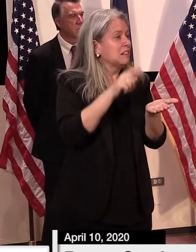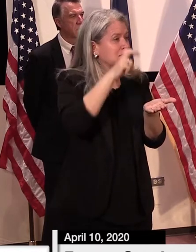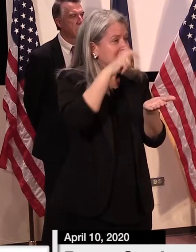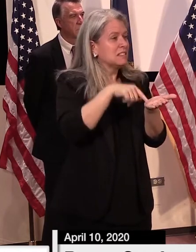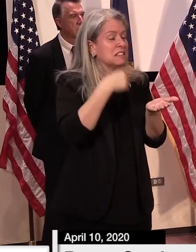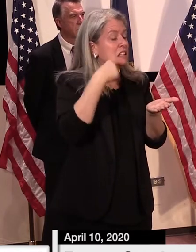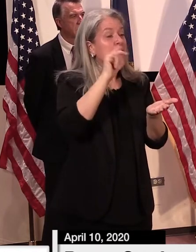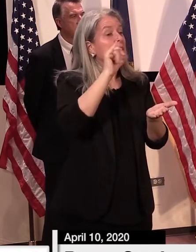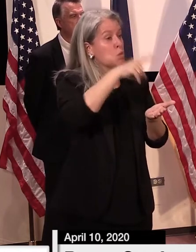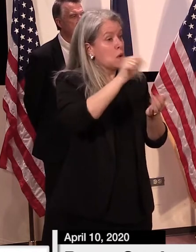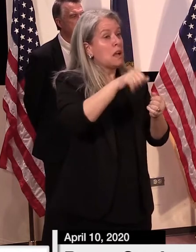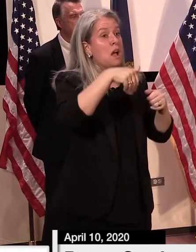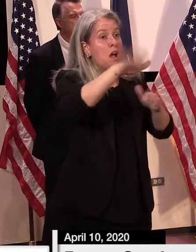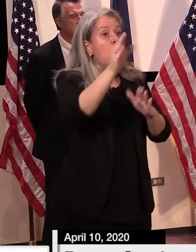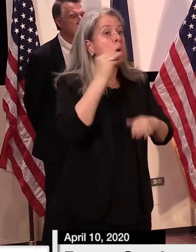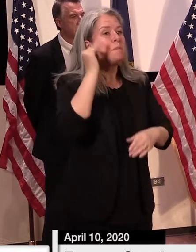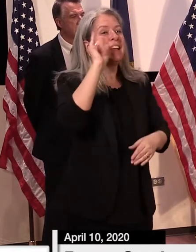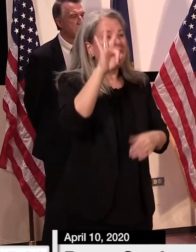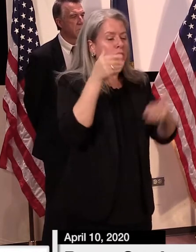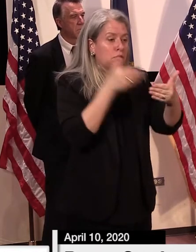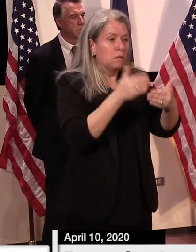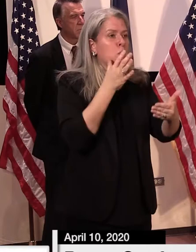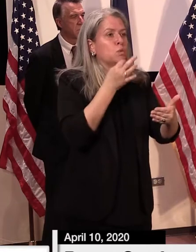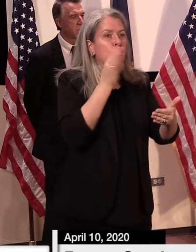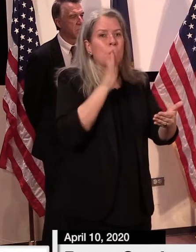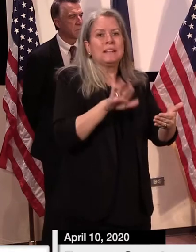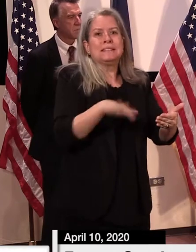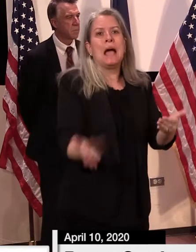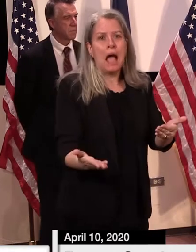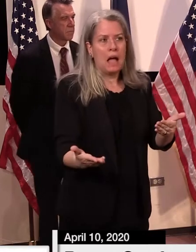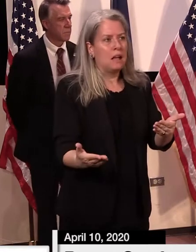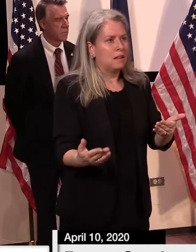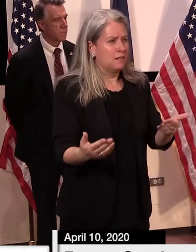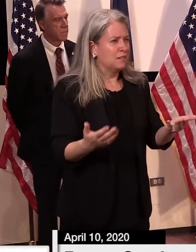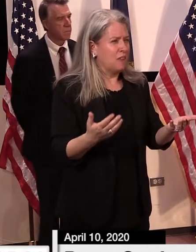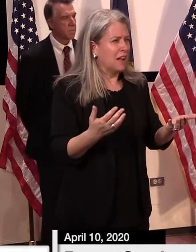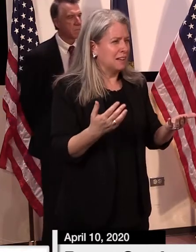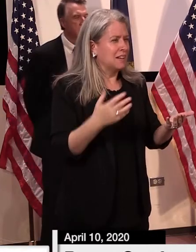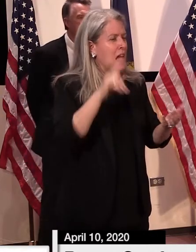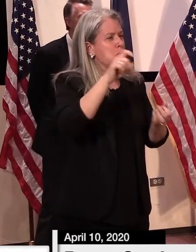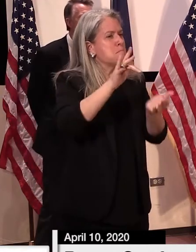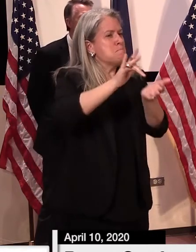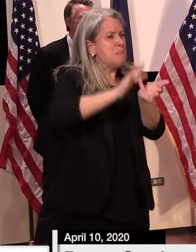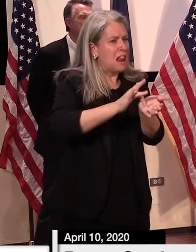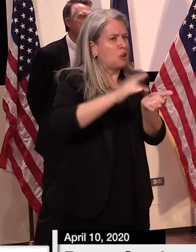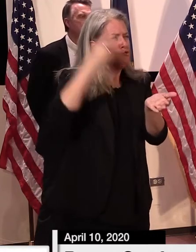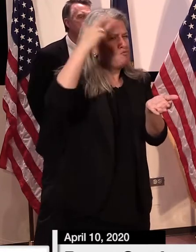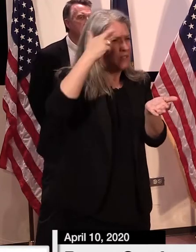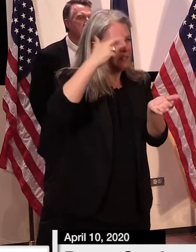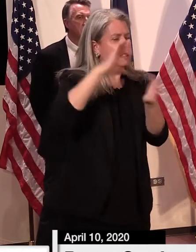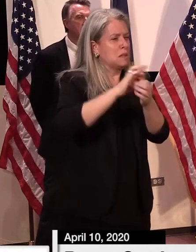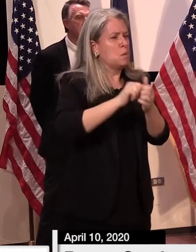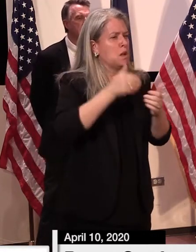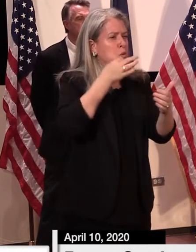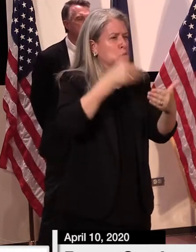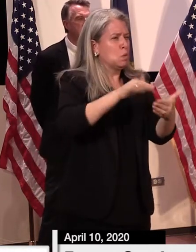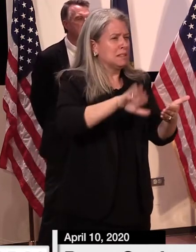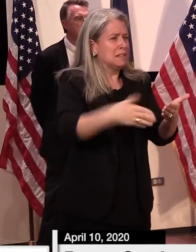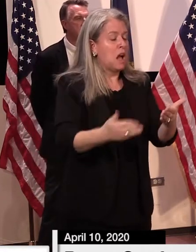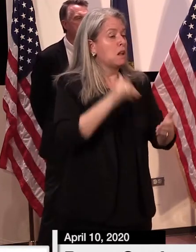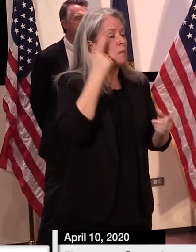end-of-life sort of situations. And also, if you look at the over 60